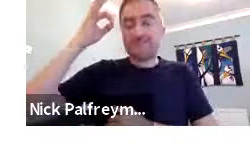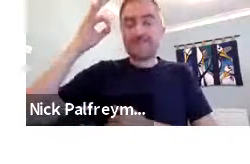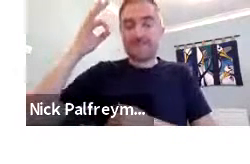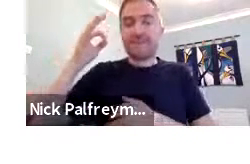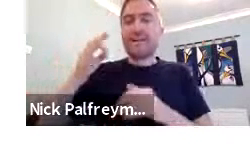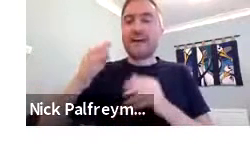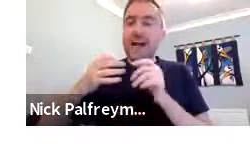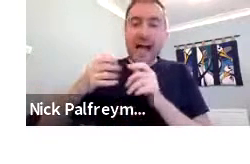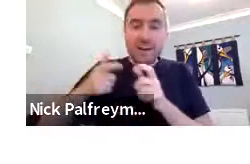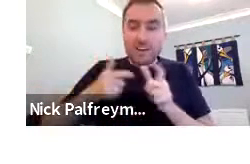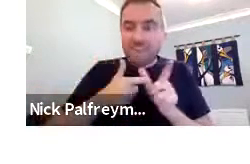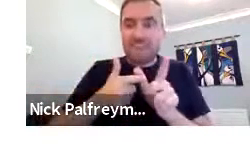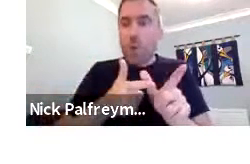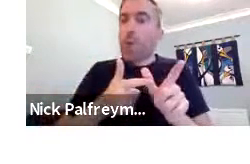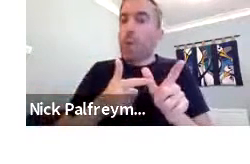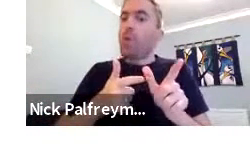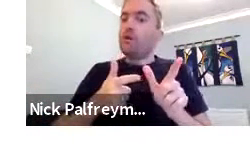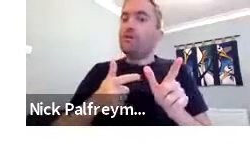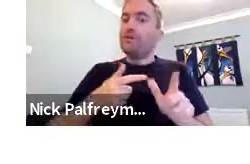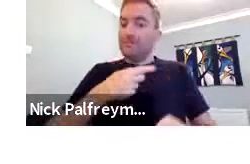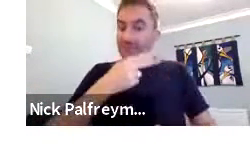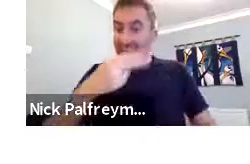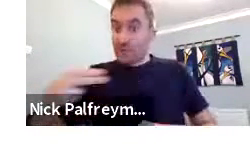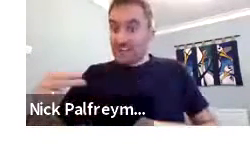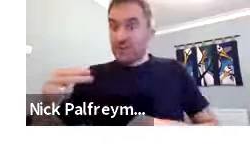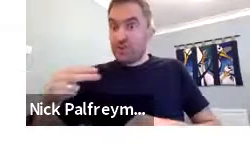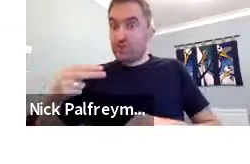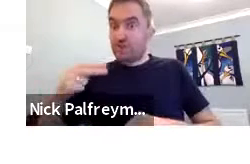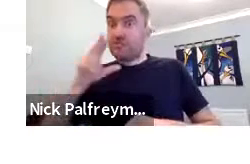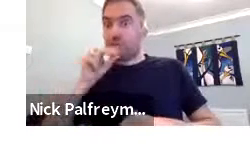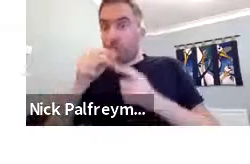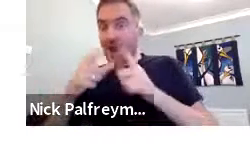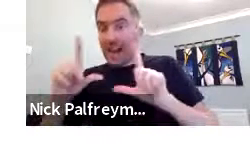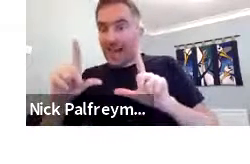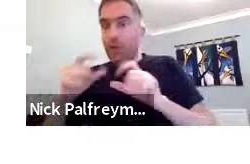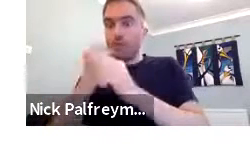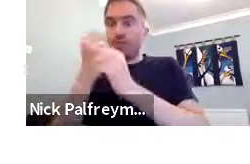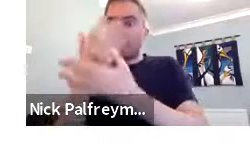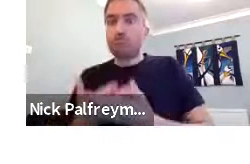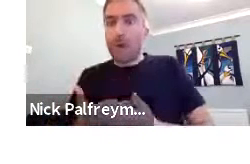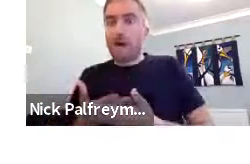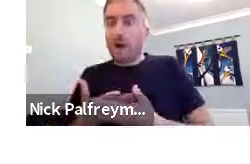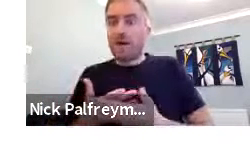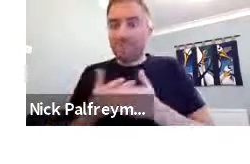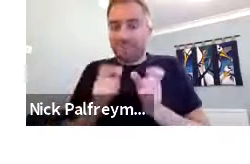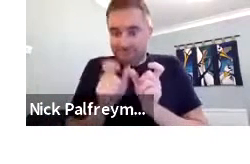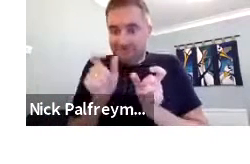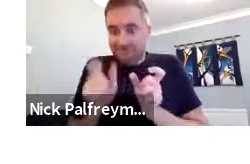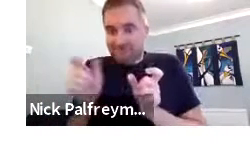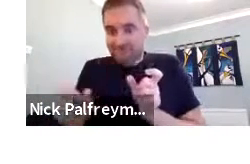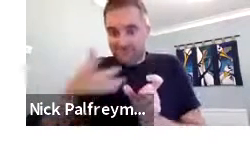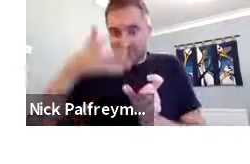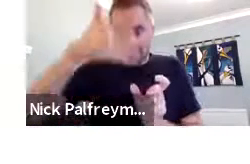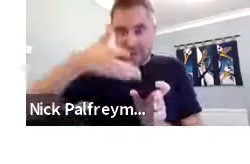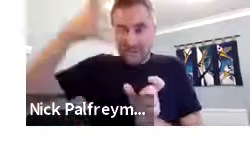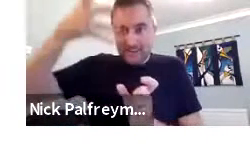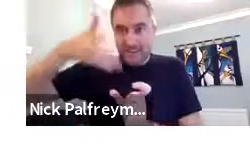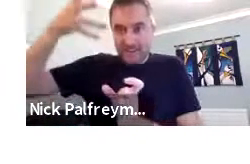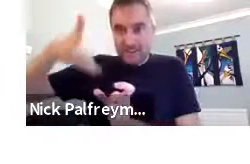really, through a committee. And it follows the Indonesian spoken language grammar.